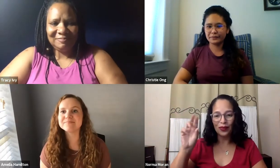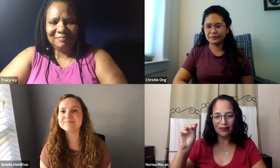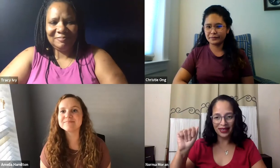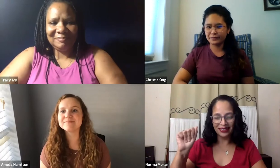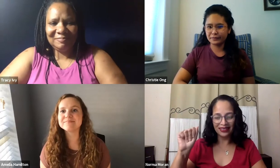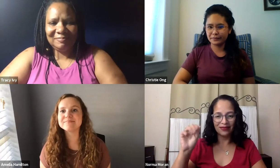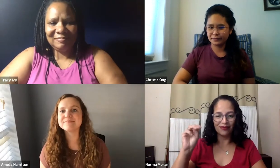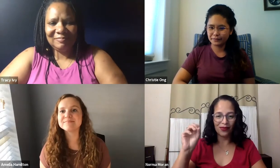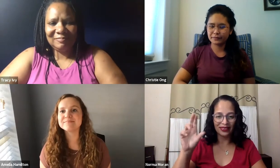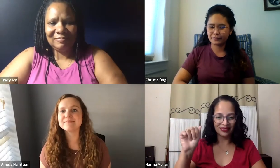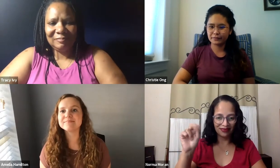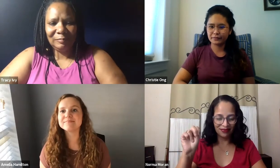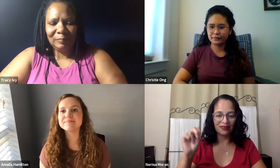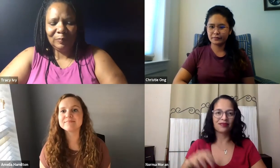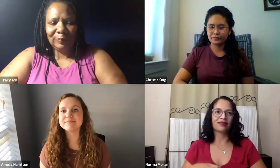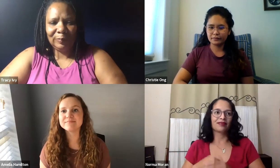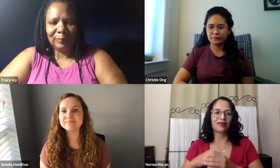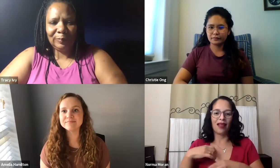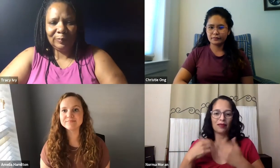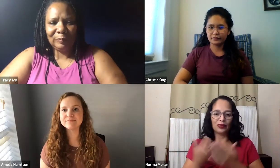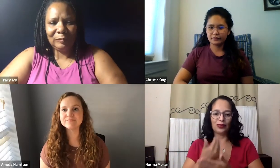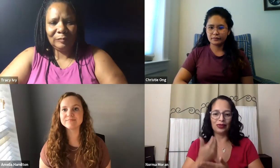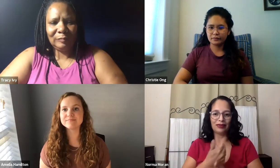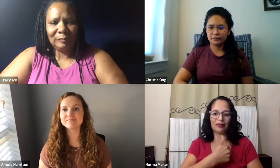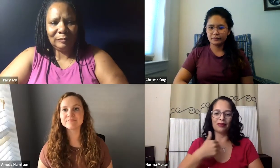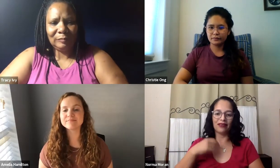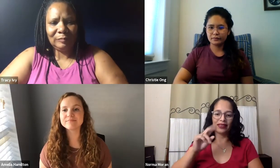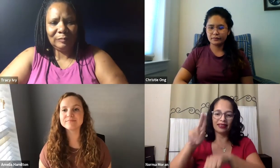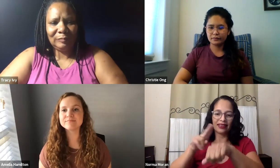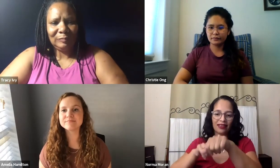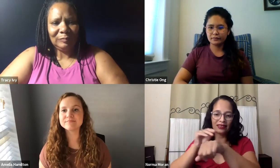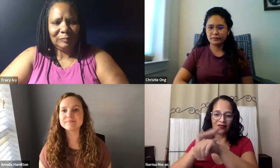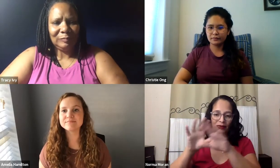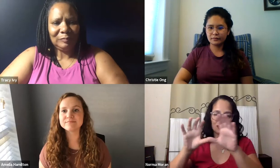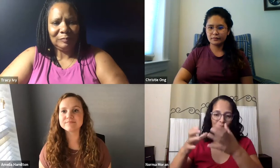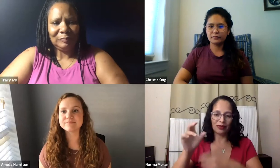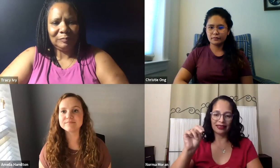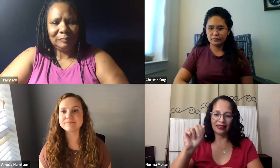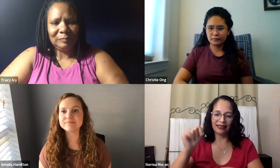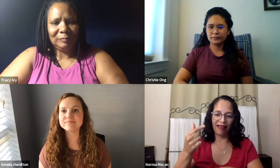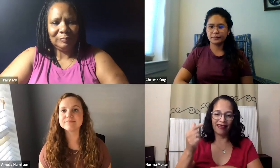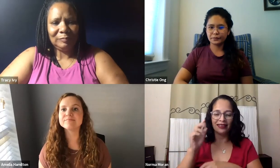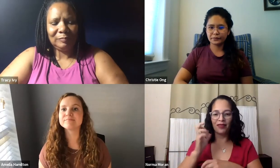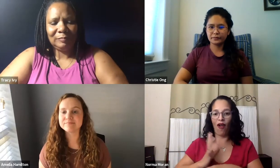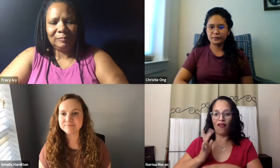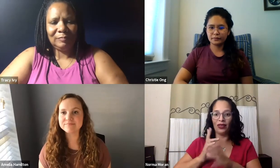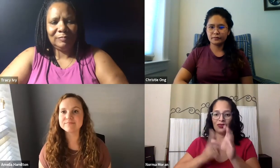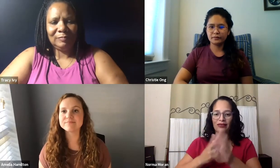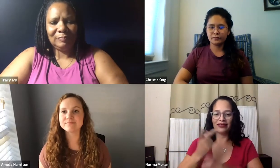Hi, my name is Norma Moran and I'm a new member of the advisory group